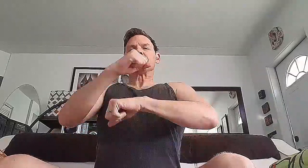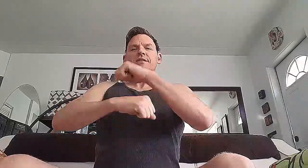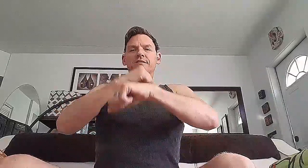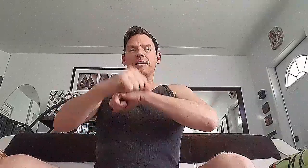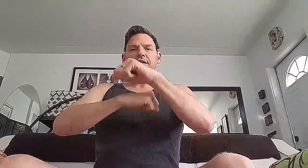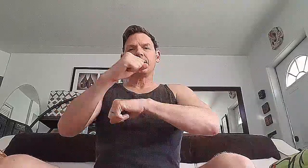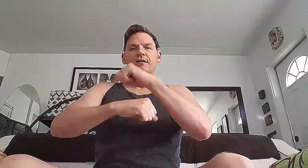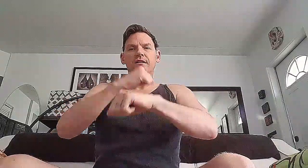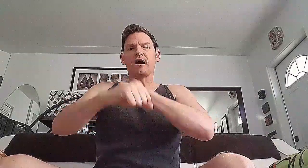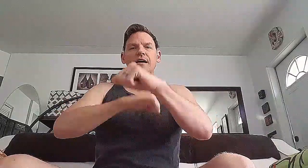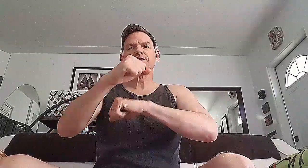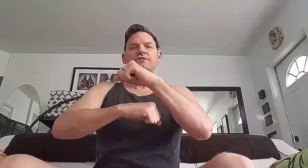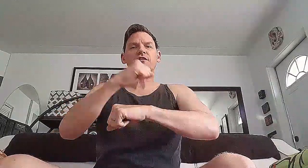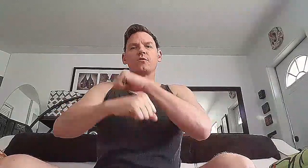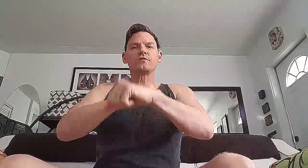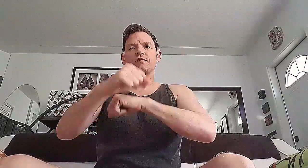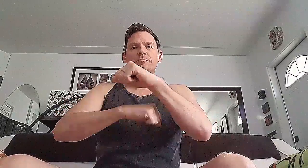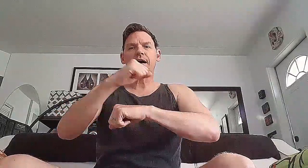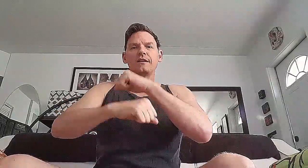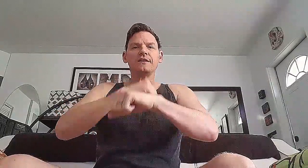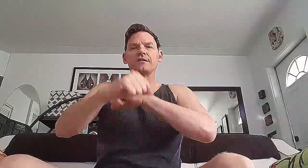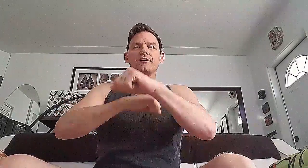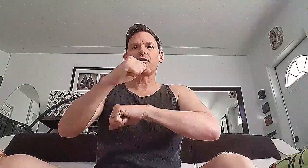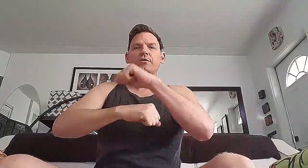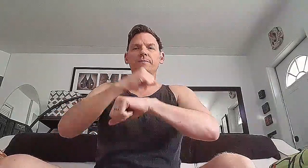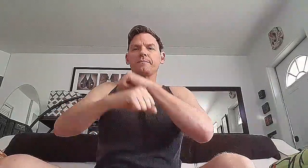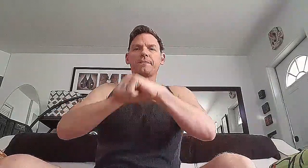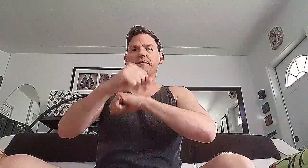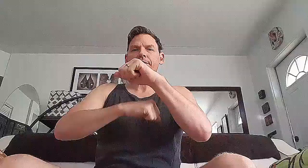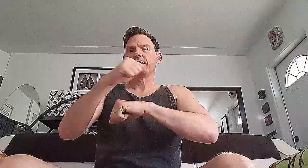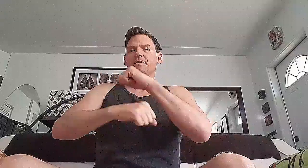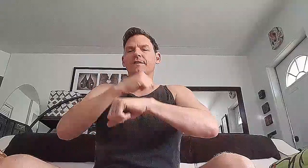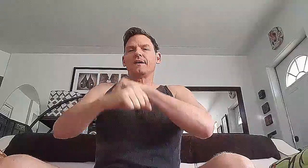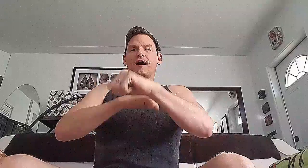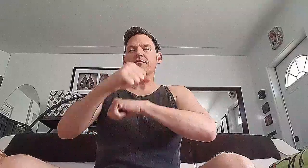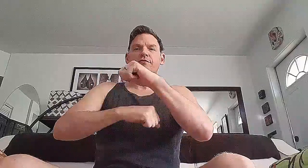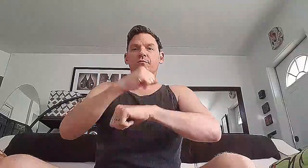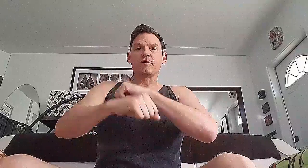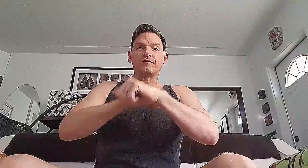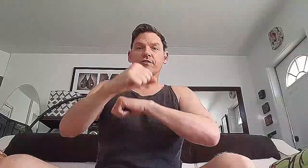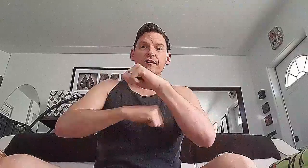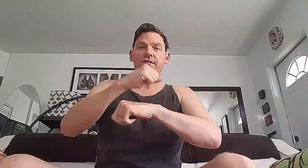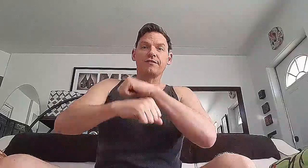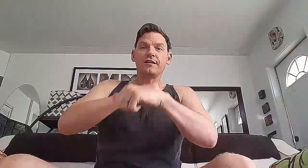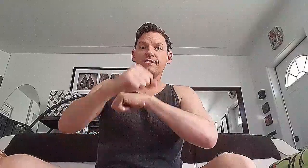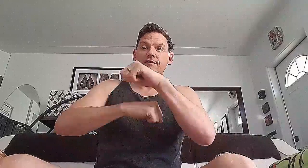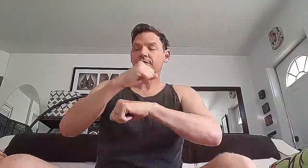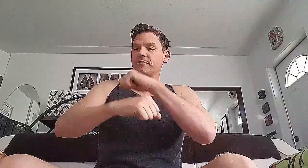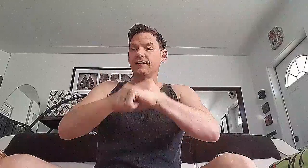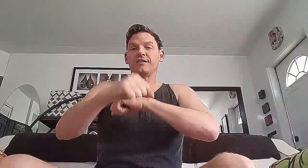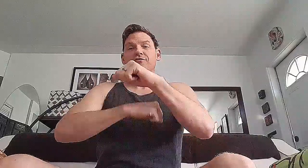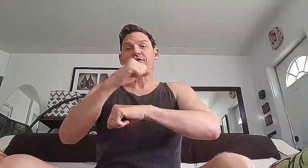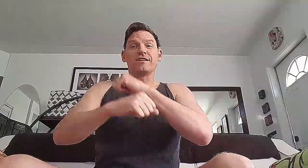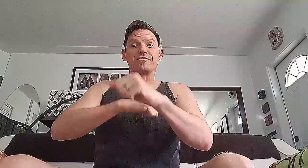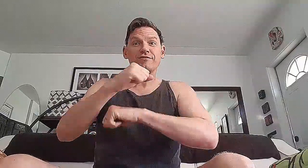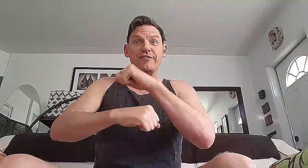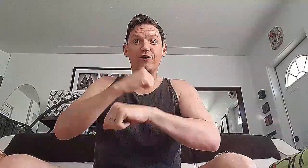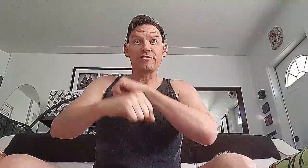Get that oxygen going to your body. Getting it going. Obviously you want. start getting thin. Start getting svelte.